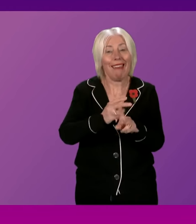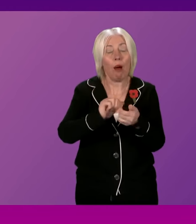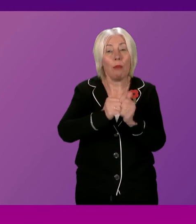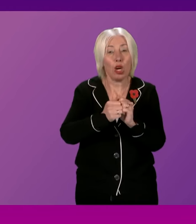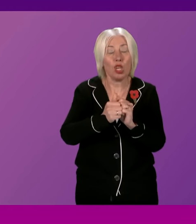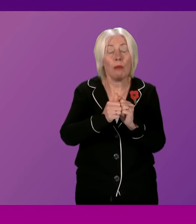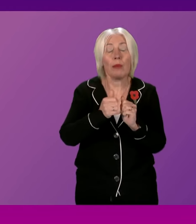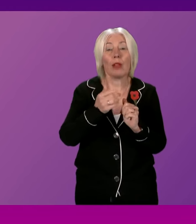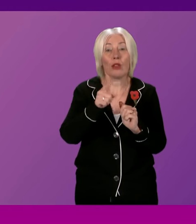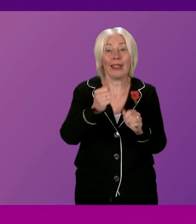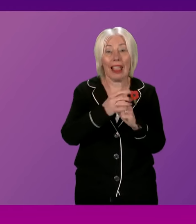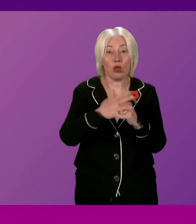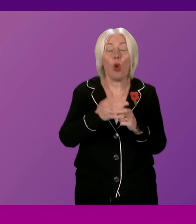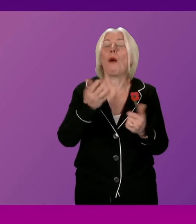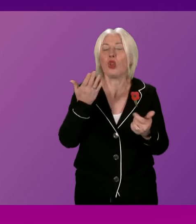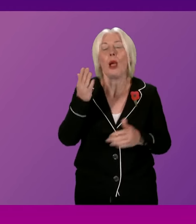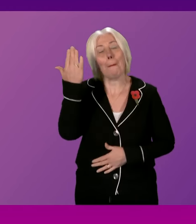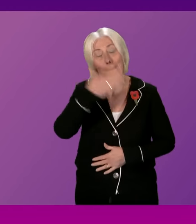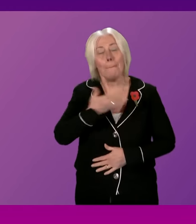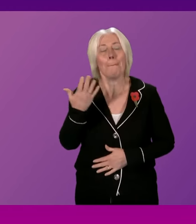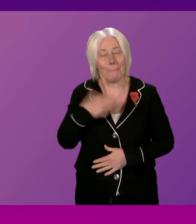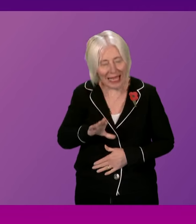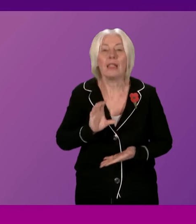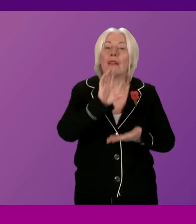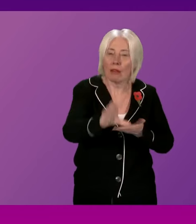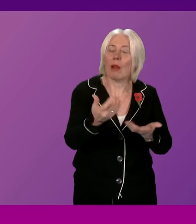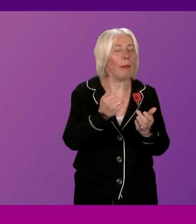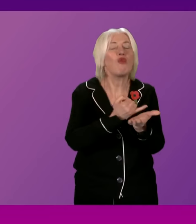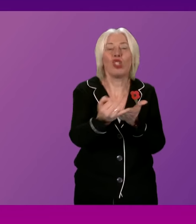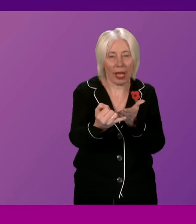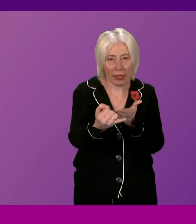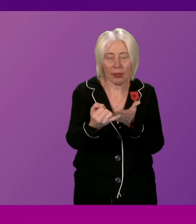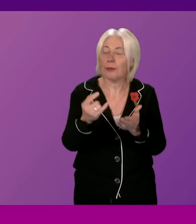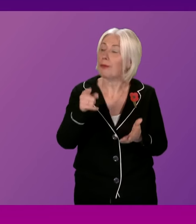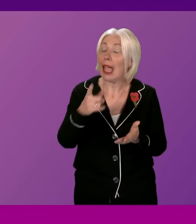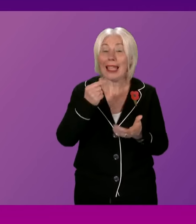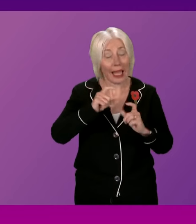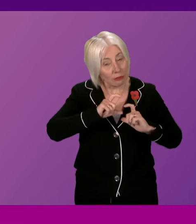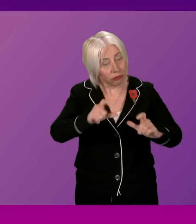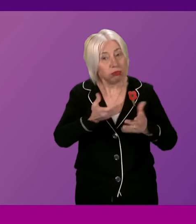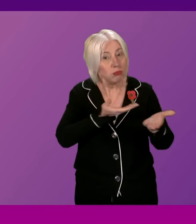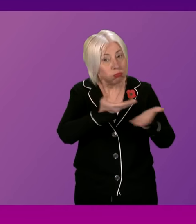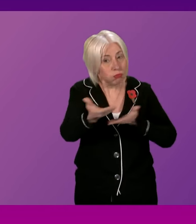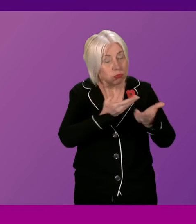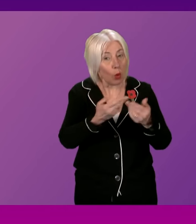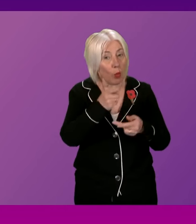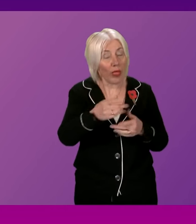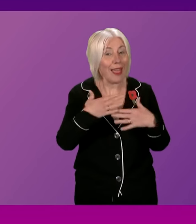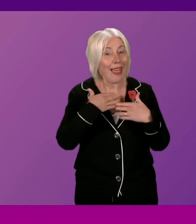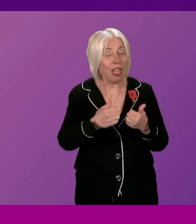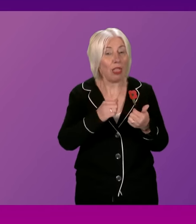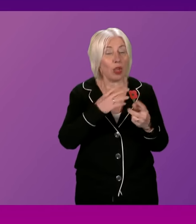rejected. Can the First Minister please provide an update on discussions with the Health and Social Care Partnership and advise what options remain to